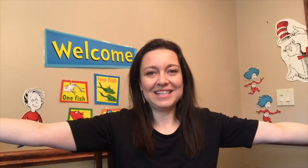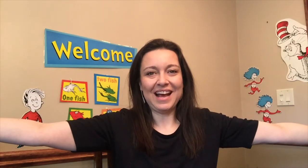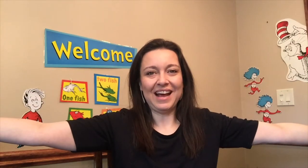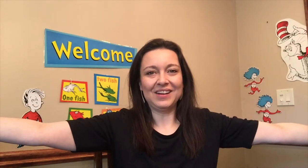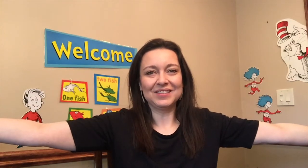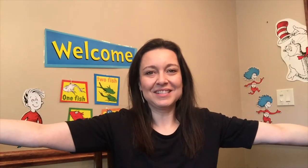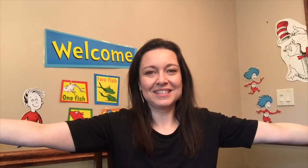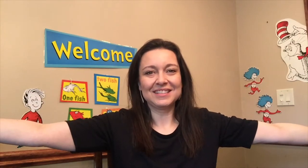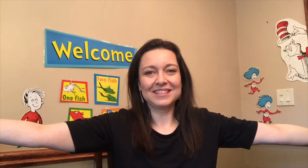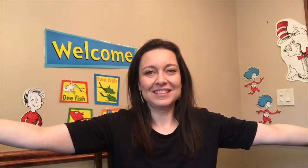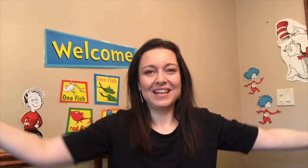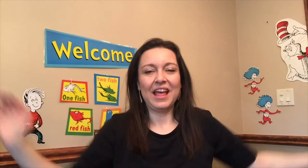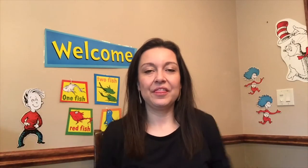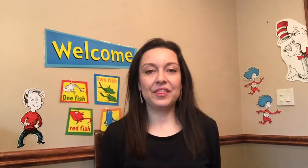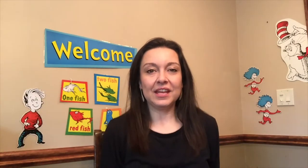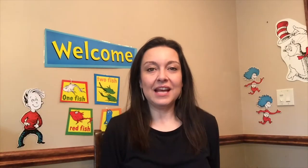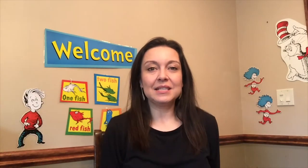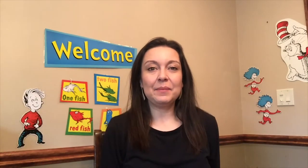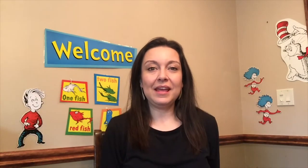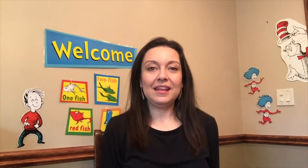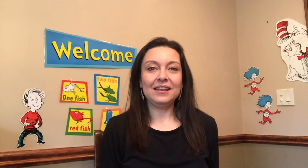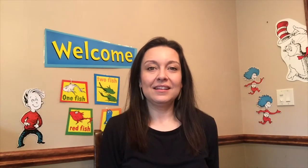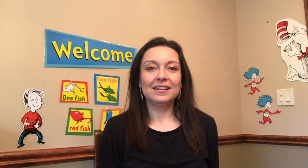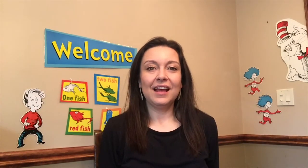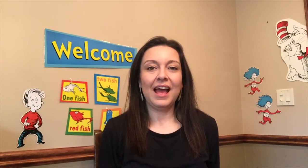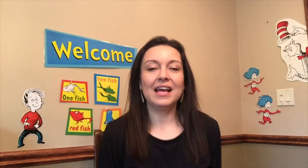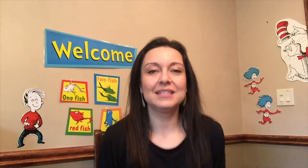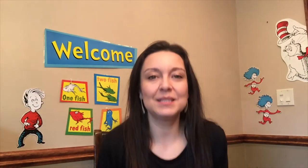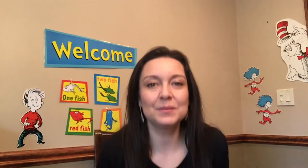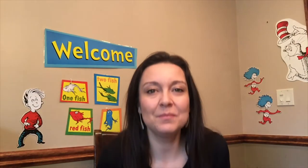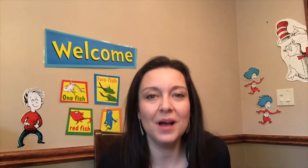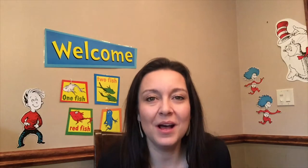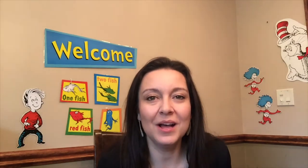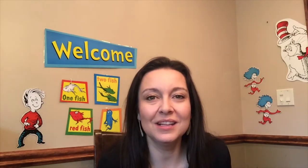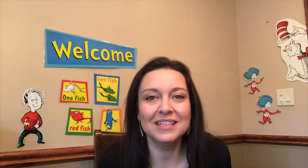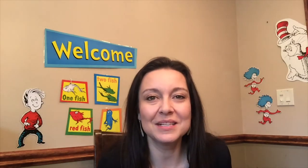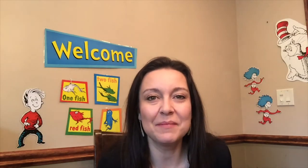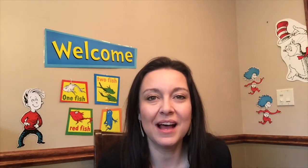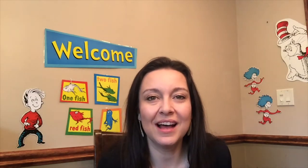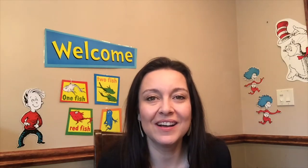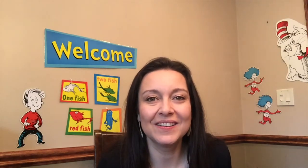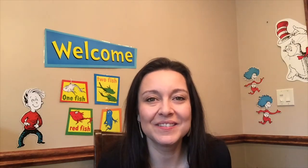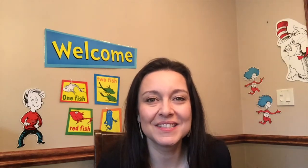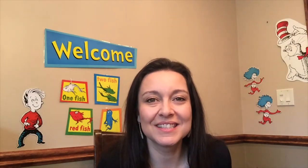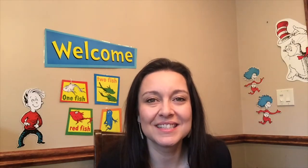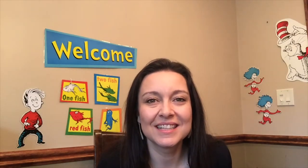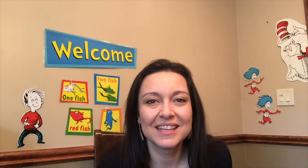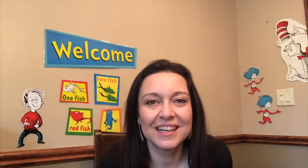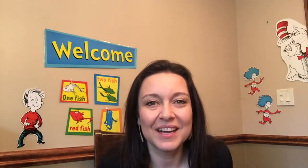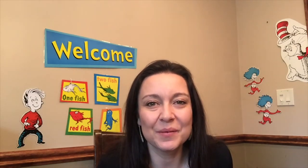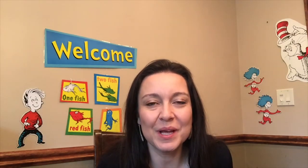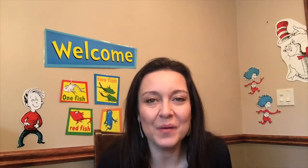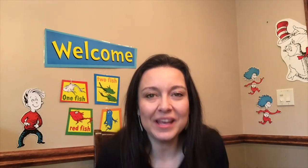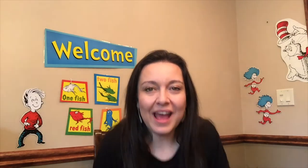a house thin as a pin and small as a mouse here we go again